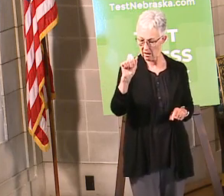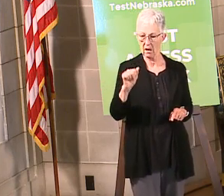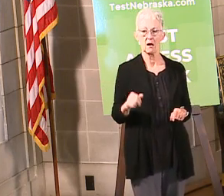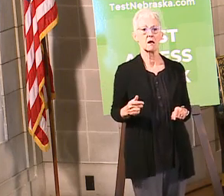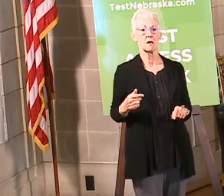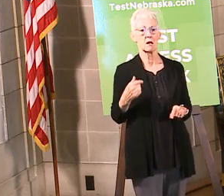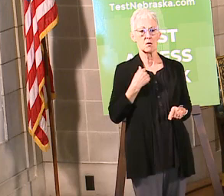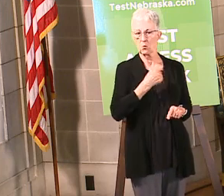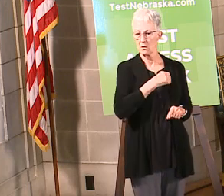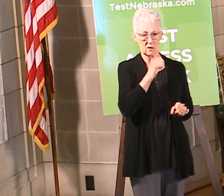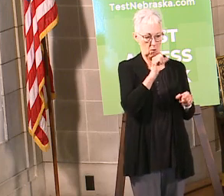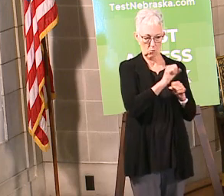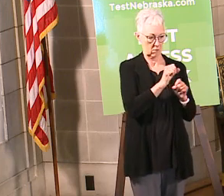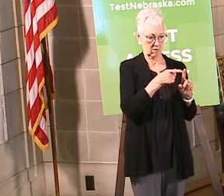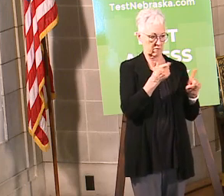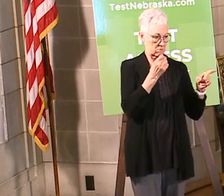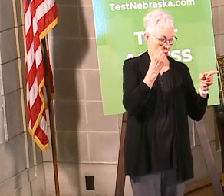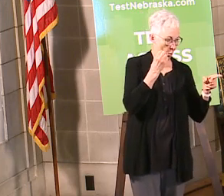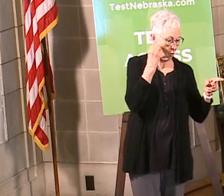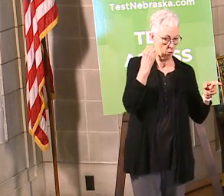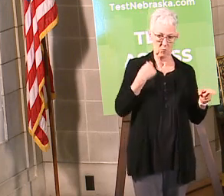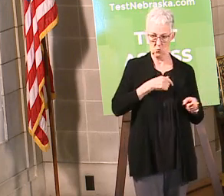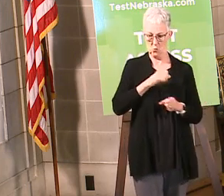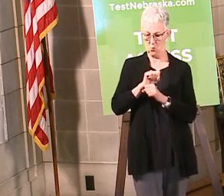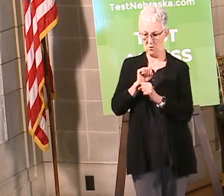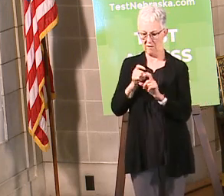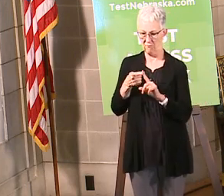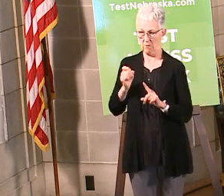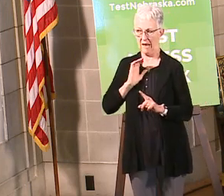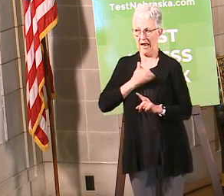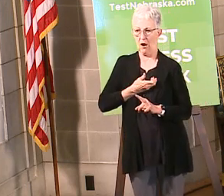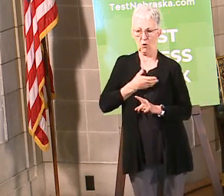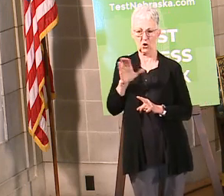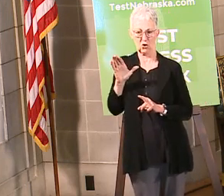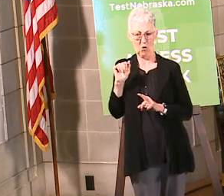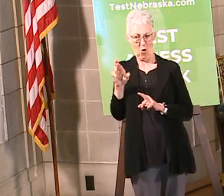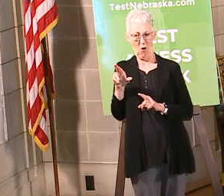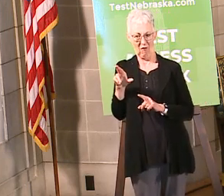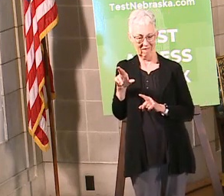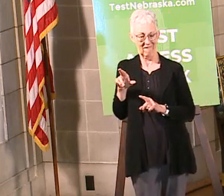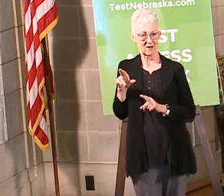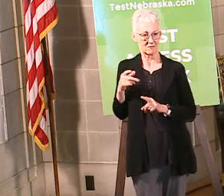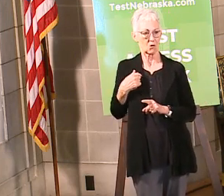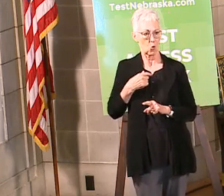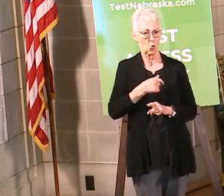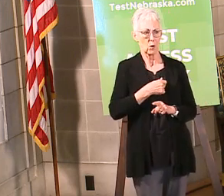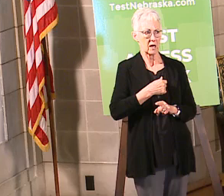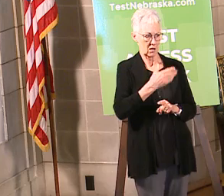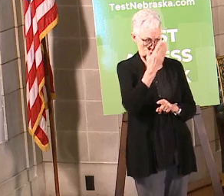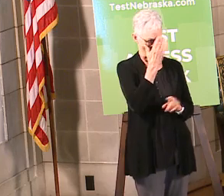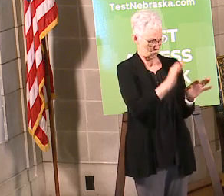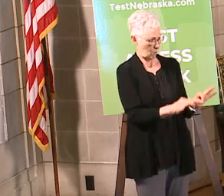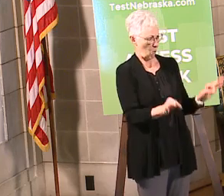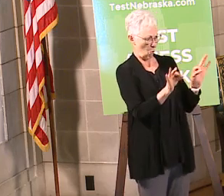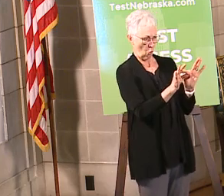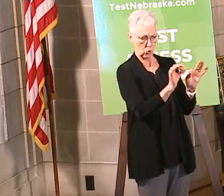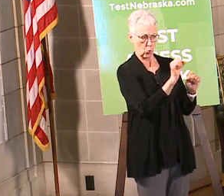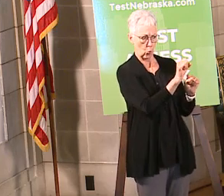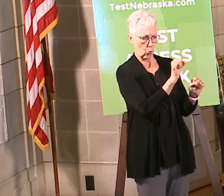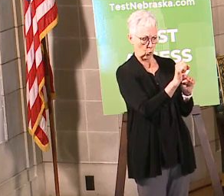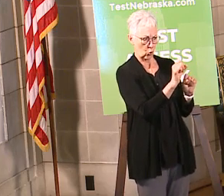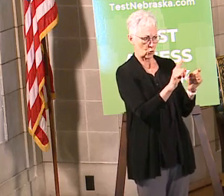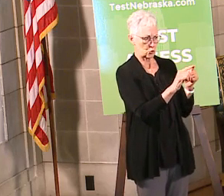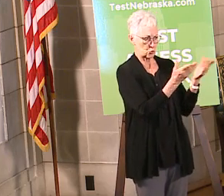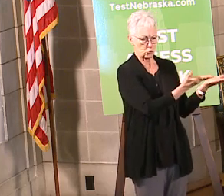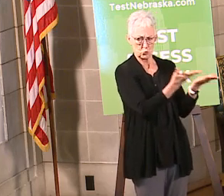working from our squad cars uh it's a it's a mission that's important we've got to get those samples to the lab let's make it happen uh